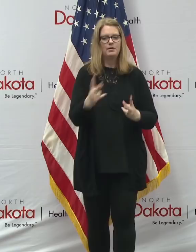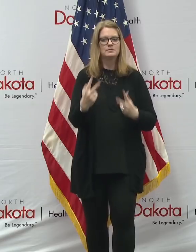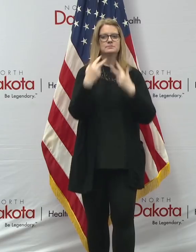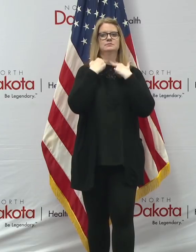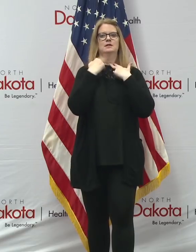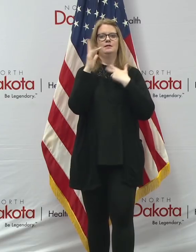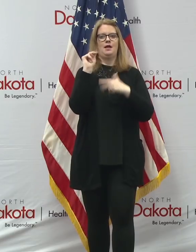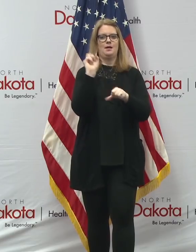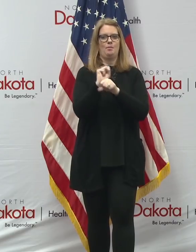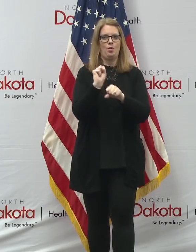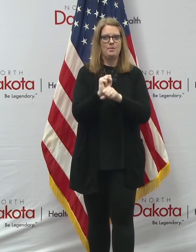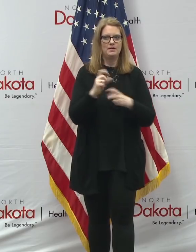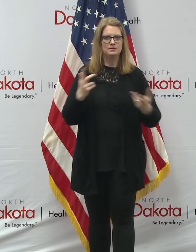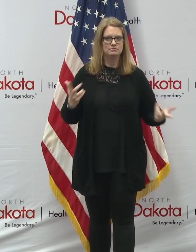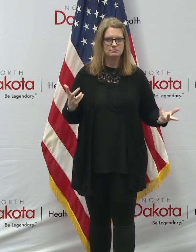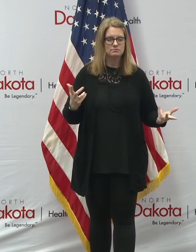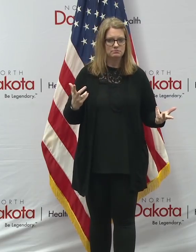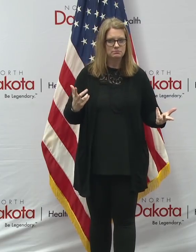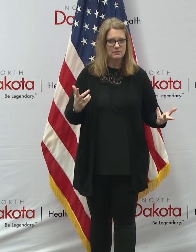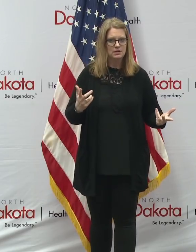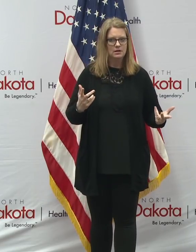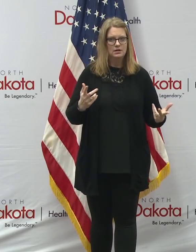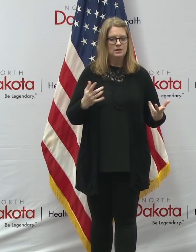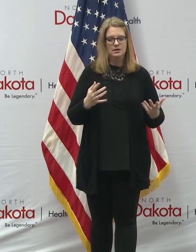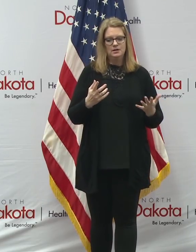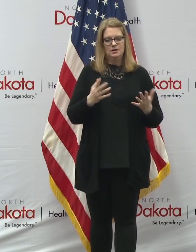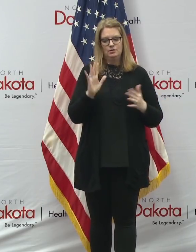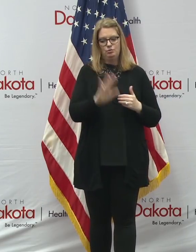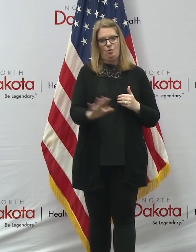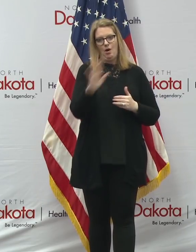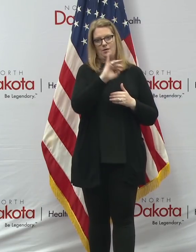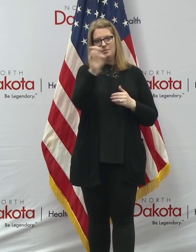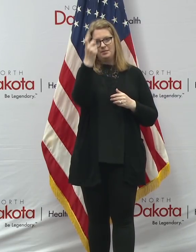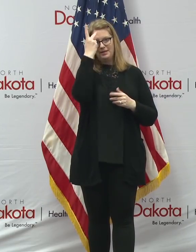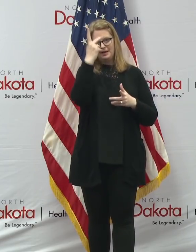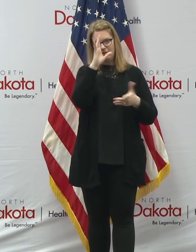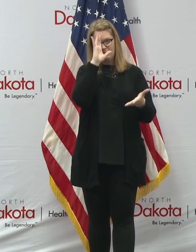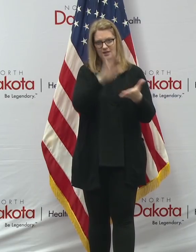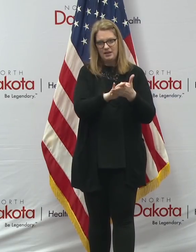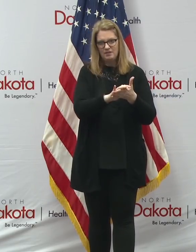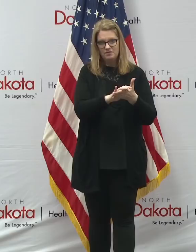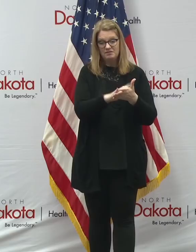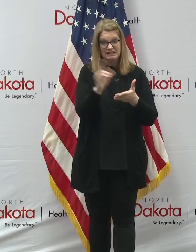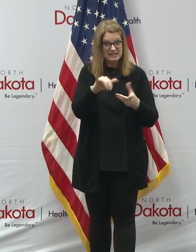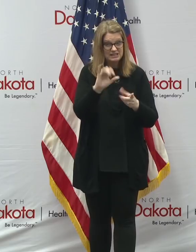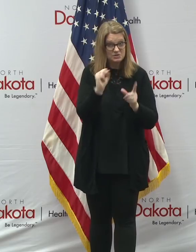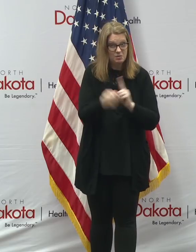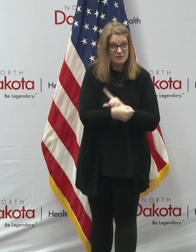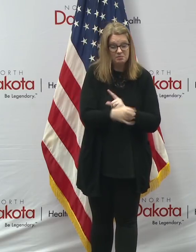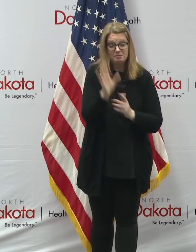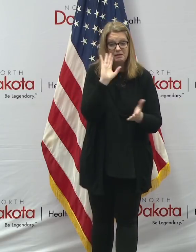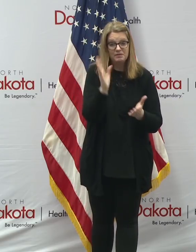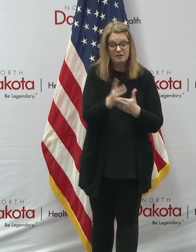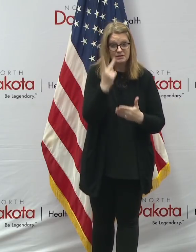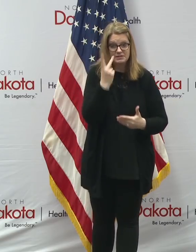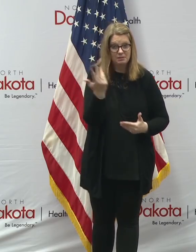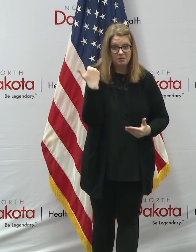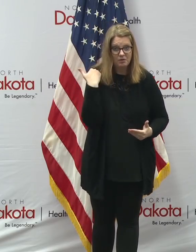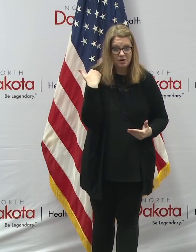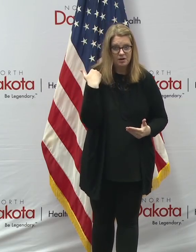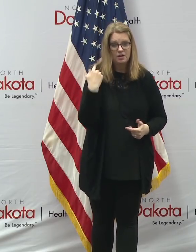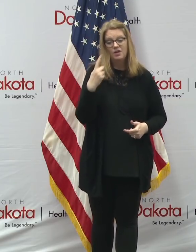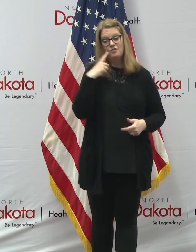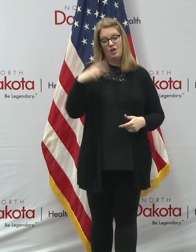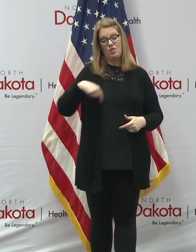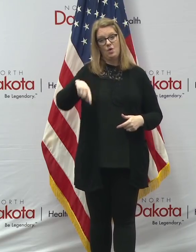whether you're, regardless of your political ideology, we're in uncharted territory and that those of us that believe in free markets